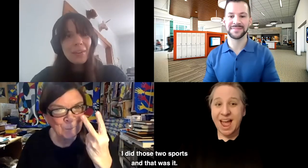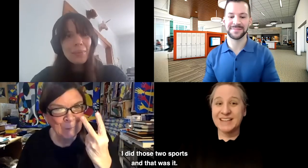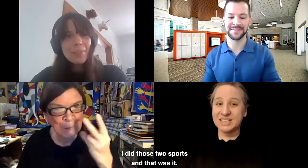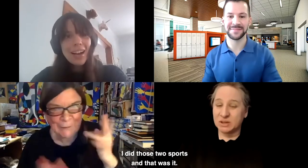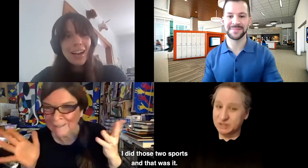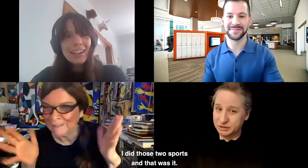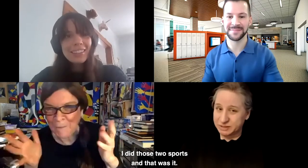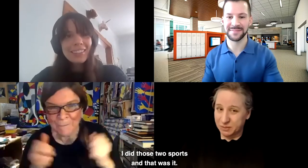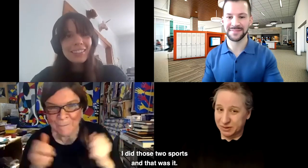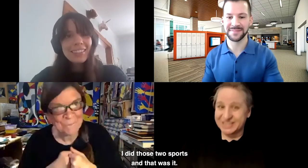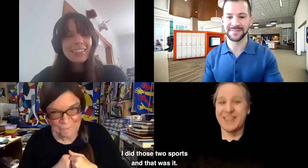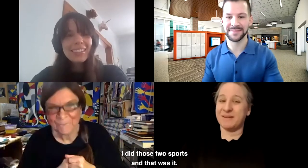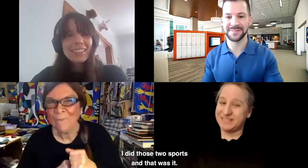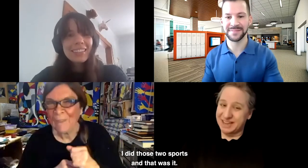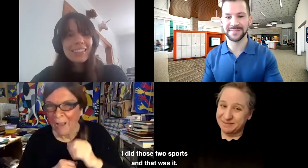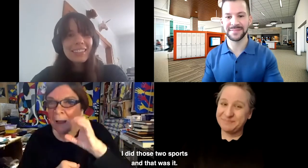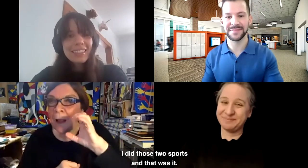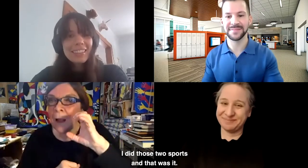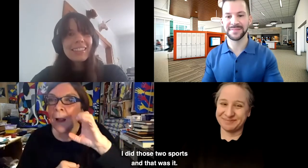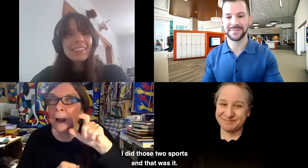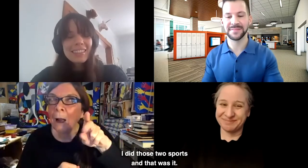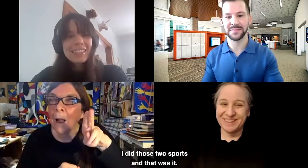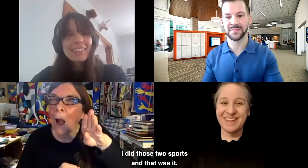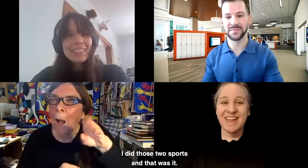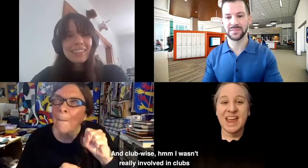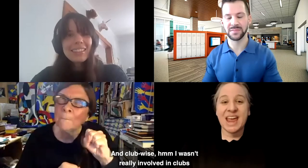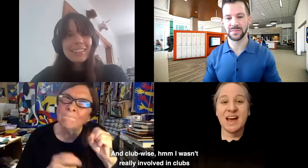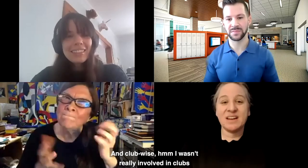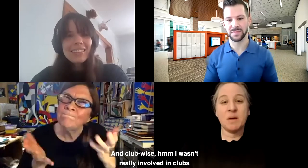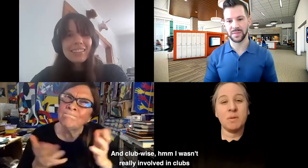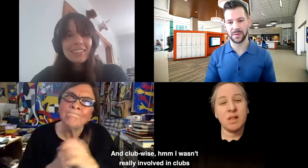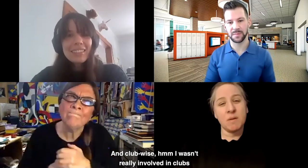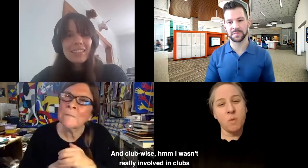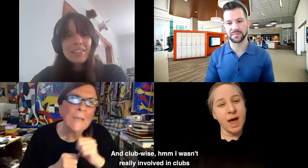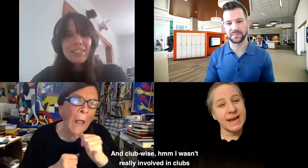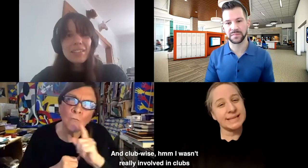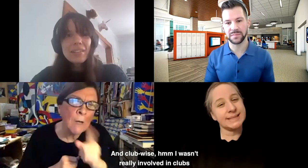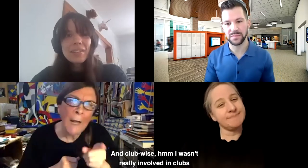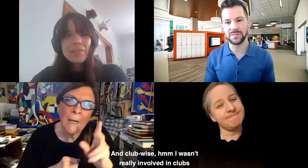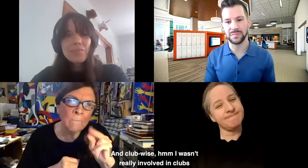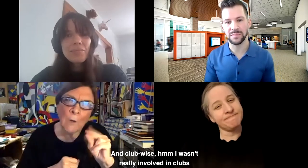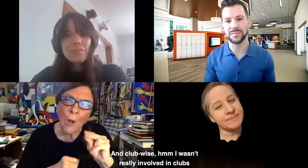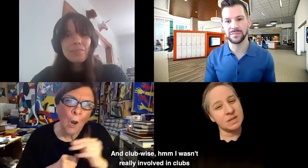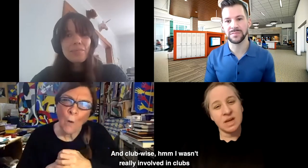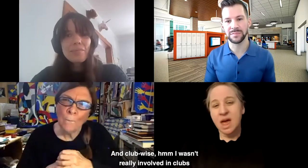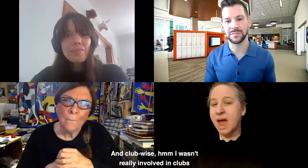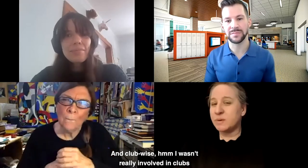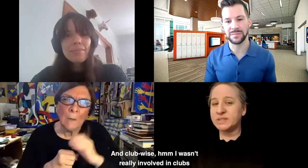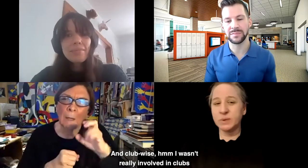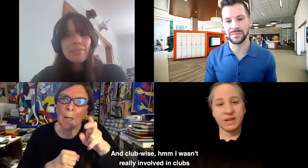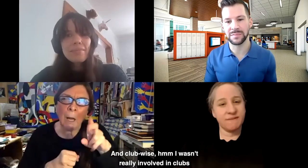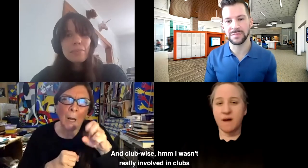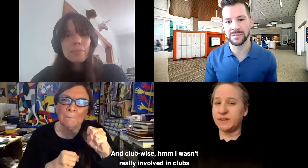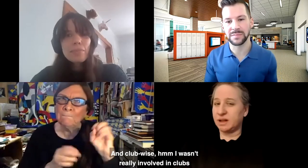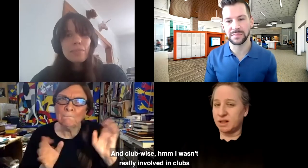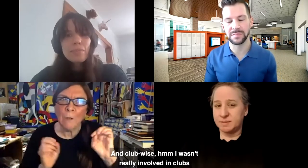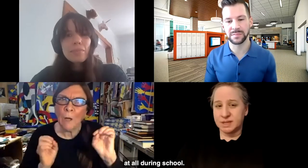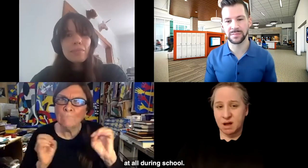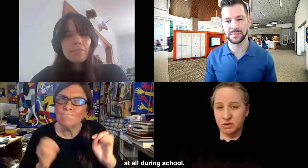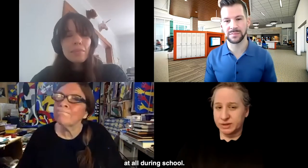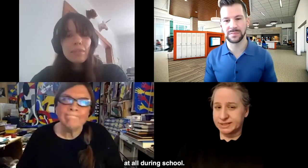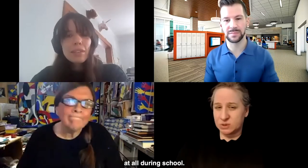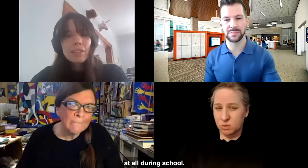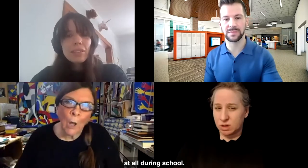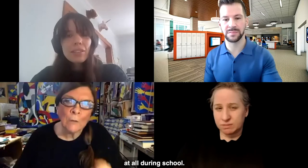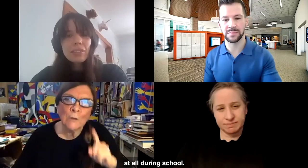I did those two sports and that was it. And club wise, I wasn't really involved in clubs